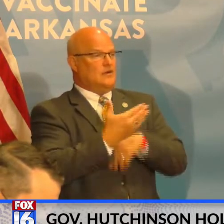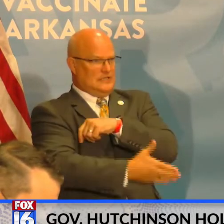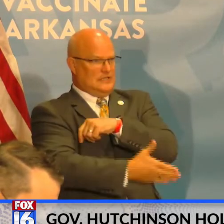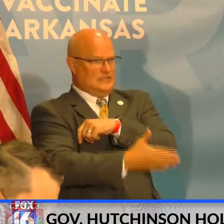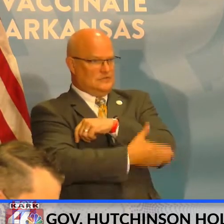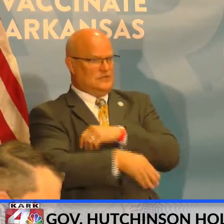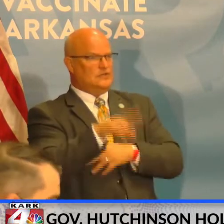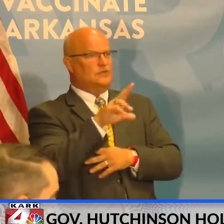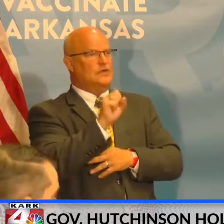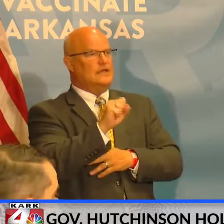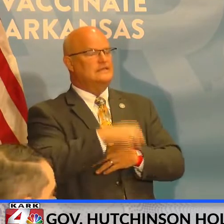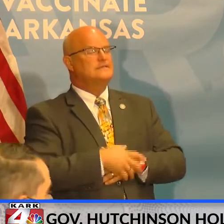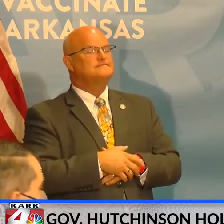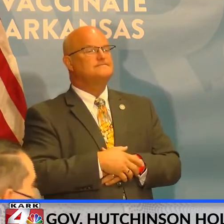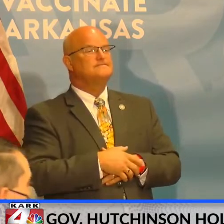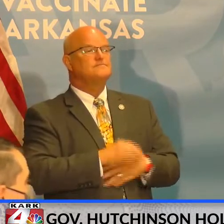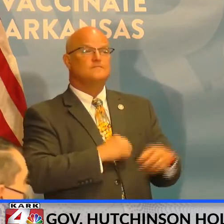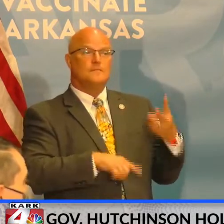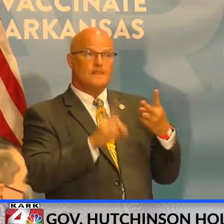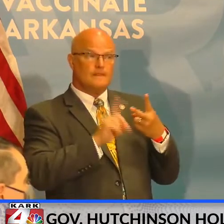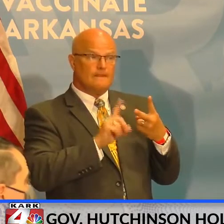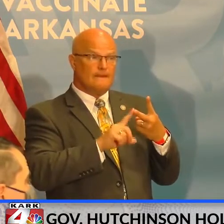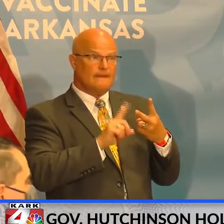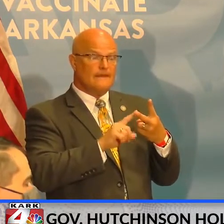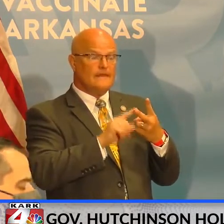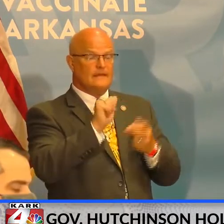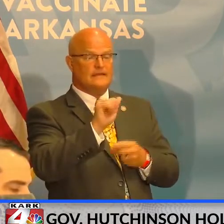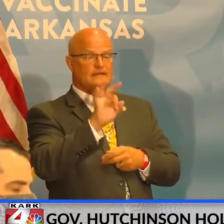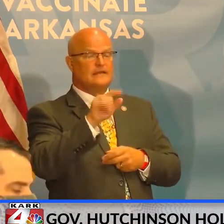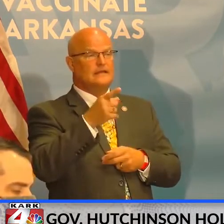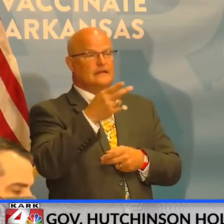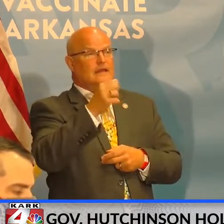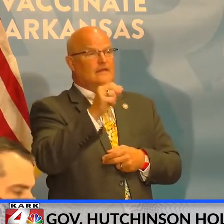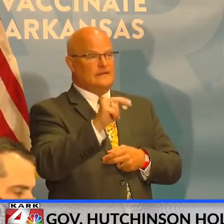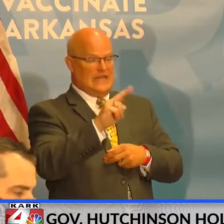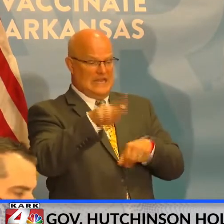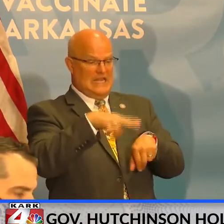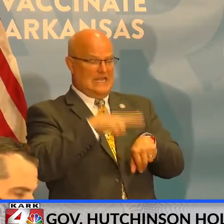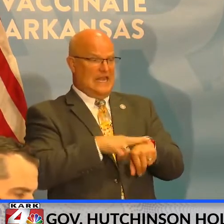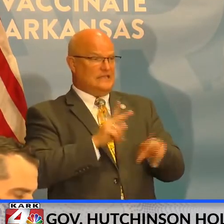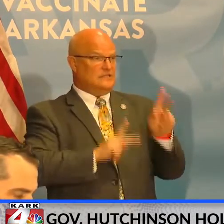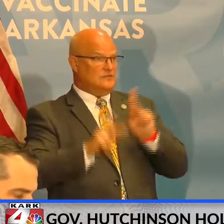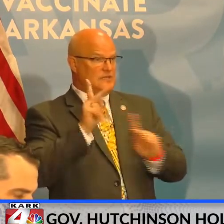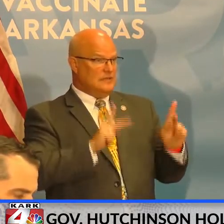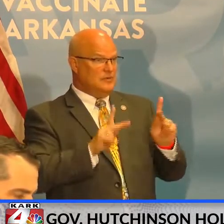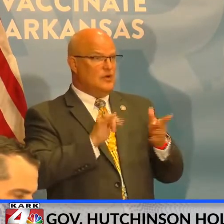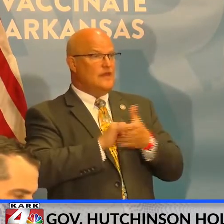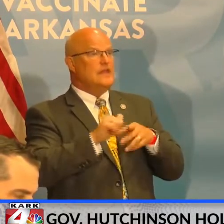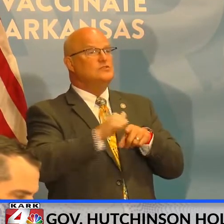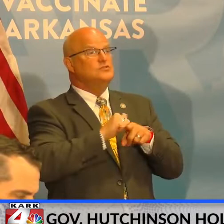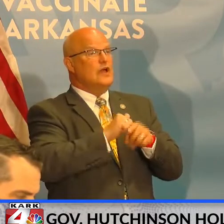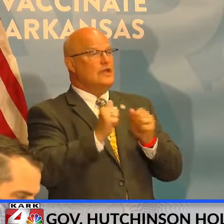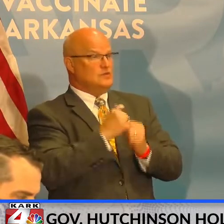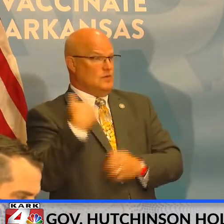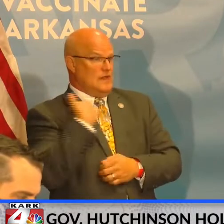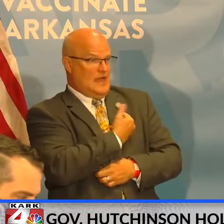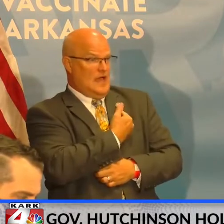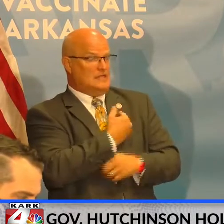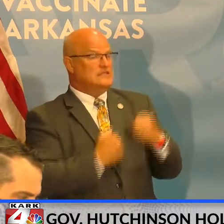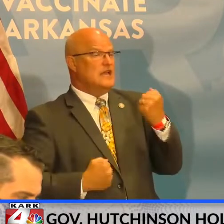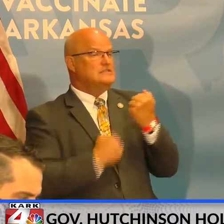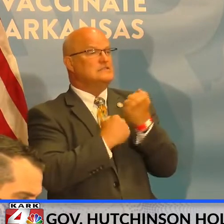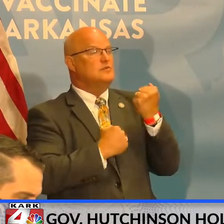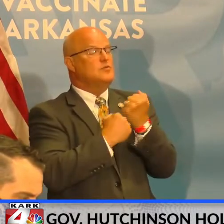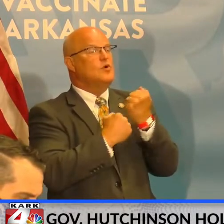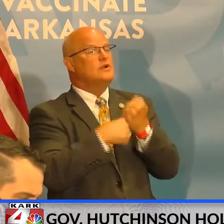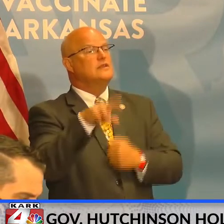priority, though, should be those Afghan nationals that fought alongside, trained alongside and supported the